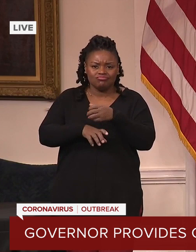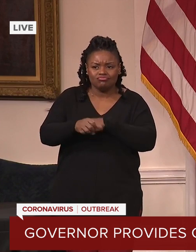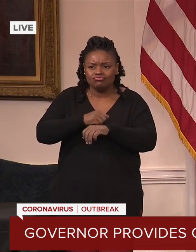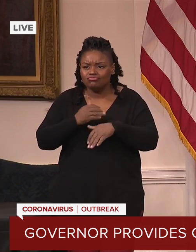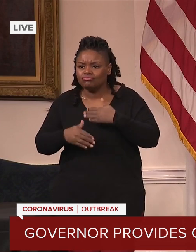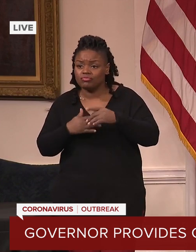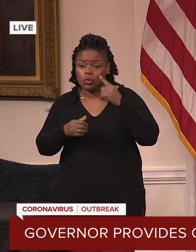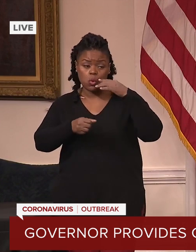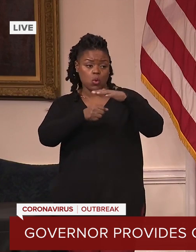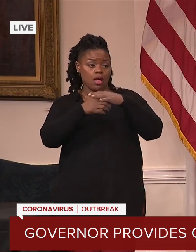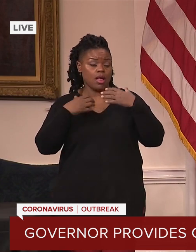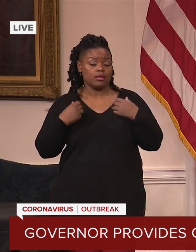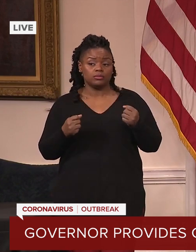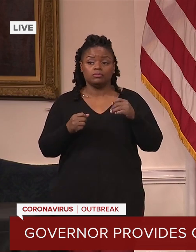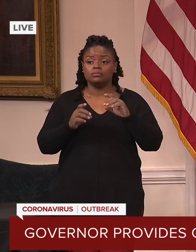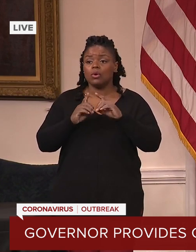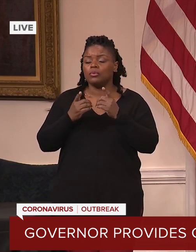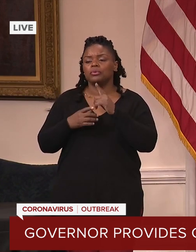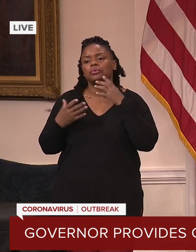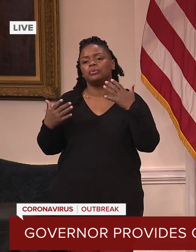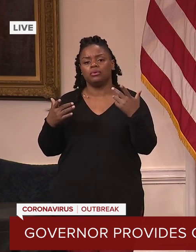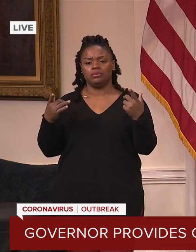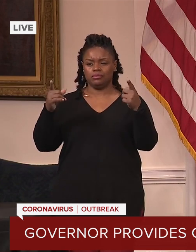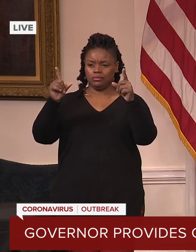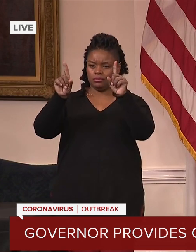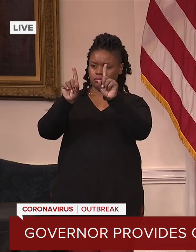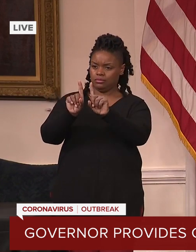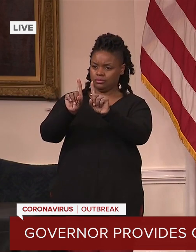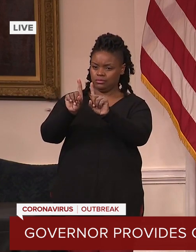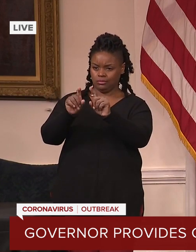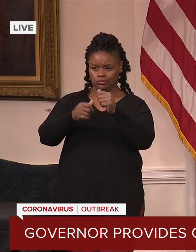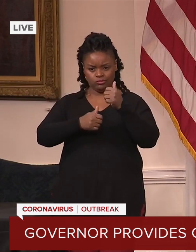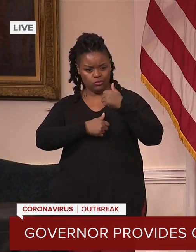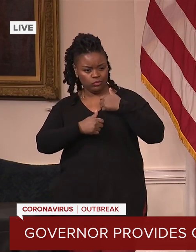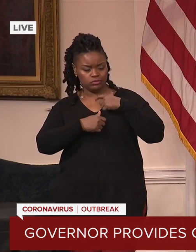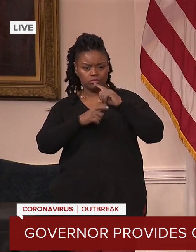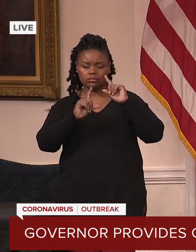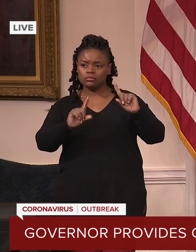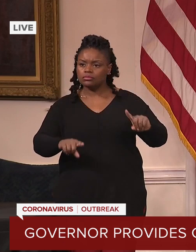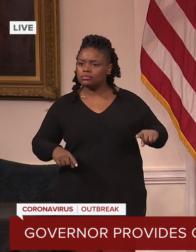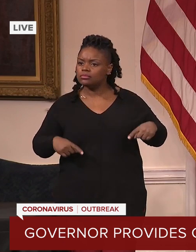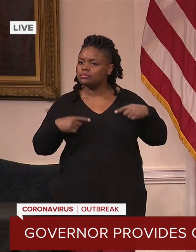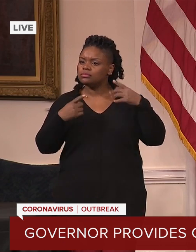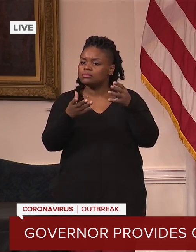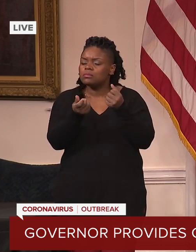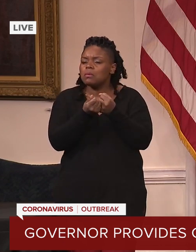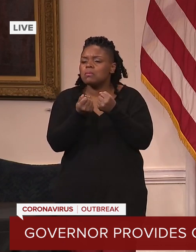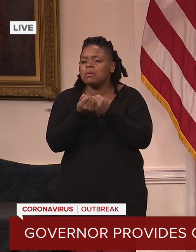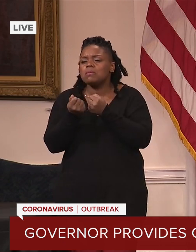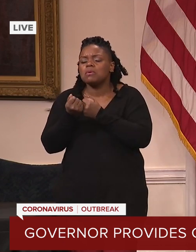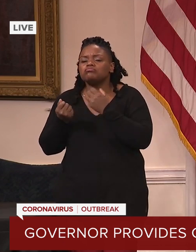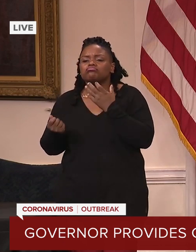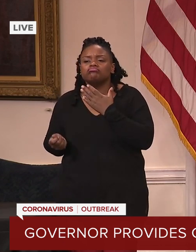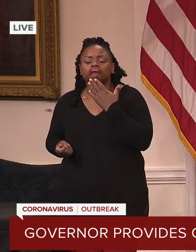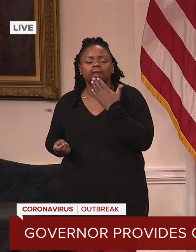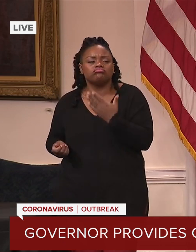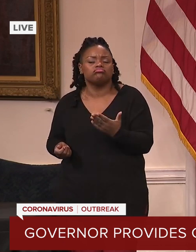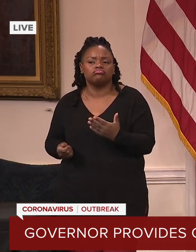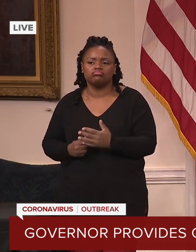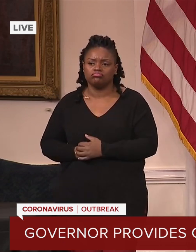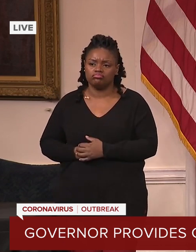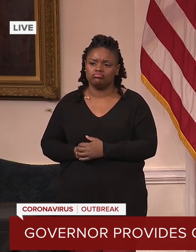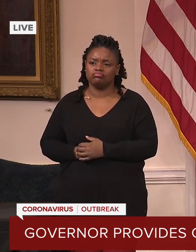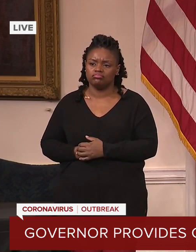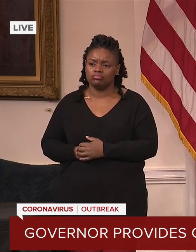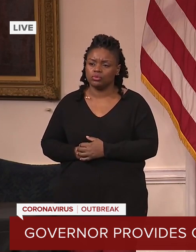alongside of National Guard and all of our public health and health care workers around the state to respond